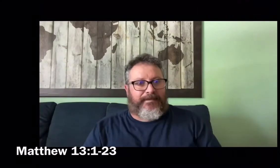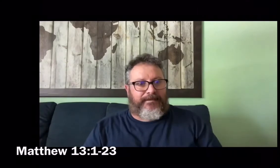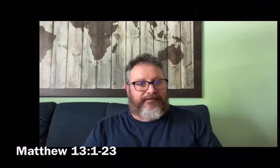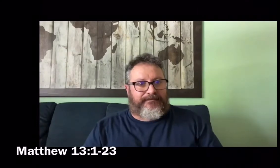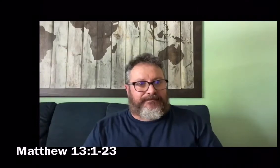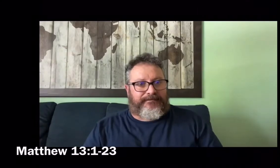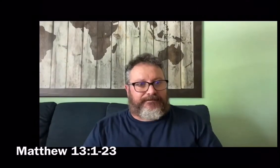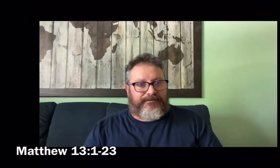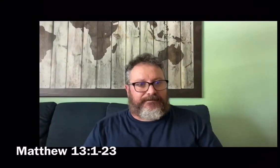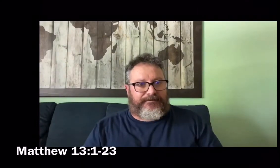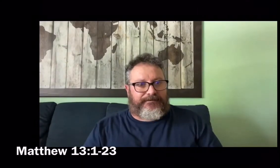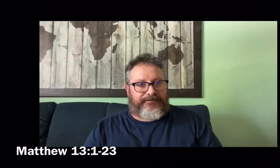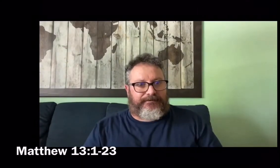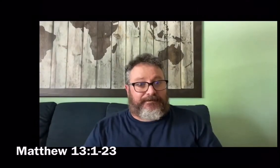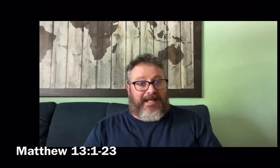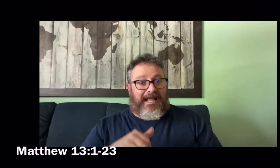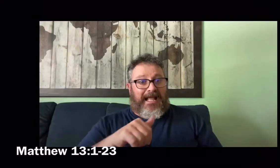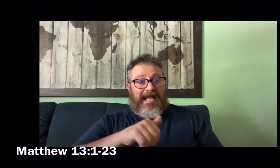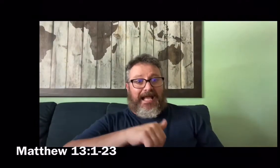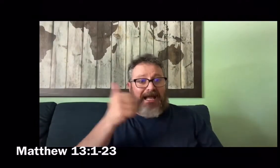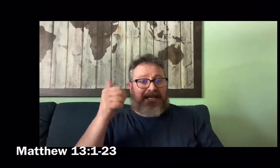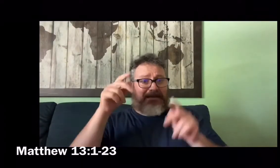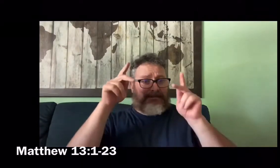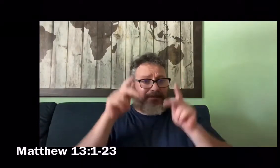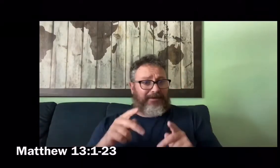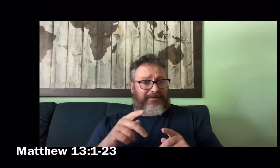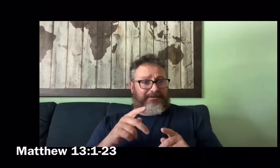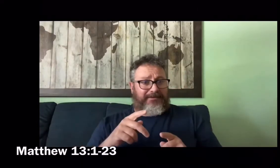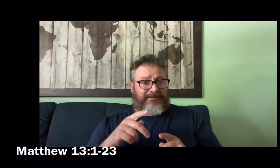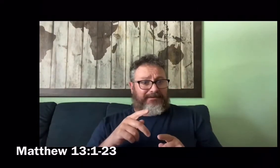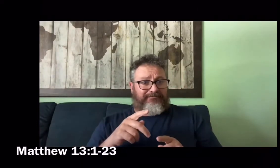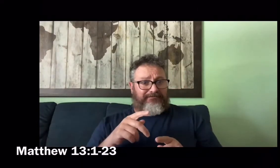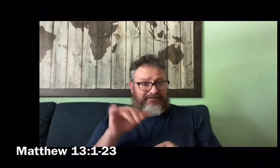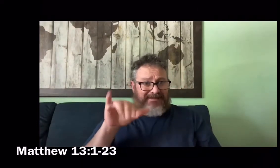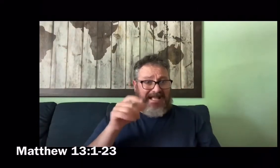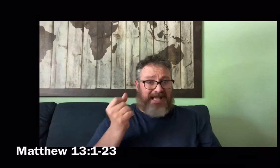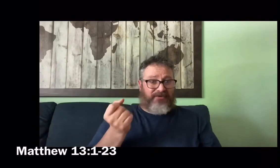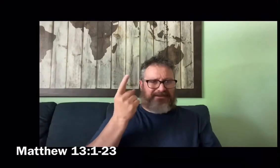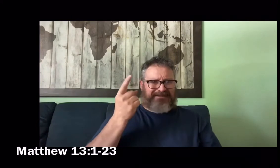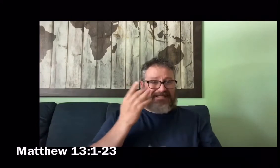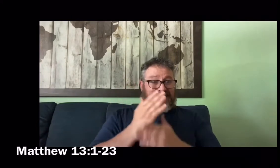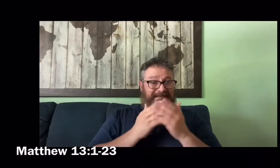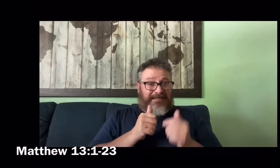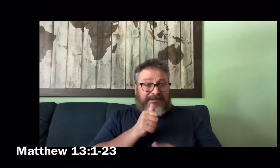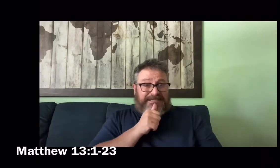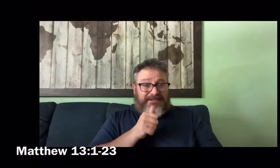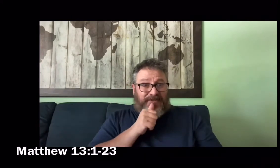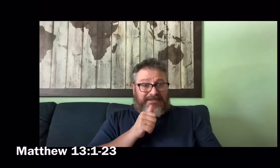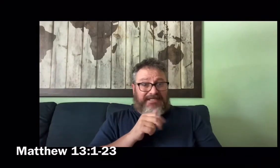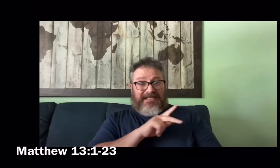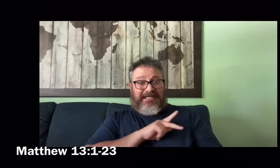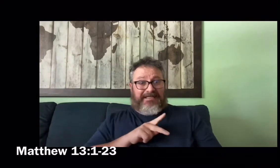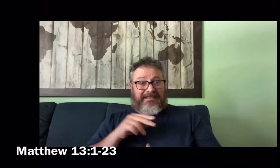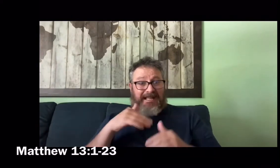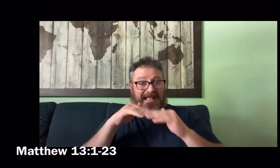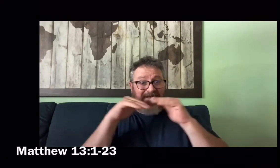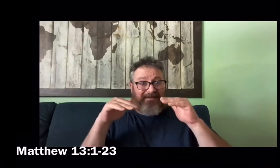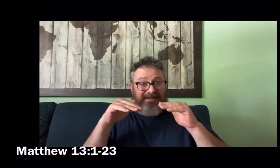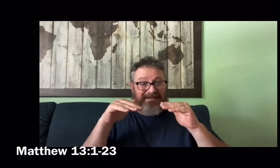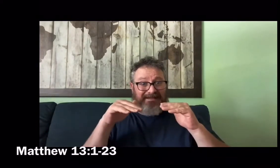but to them it has not been granted. to anyone who has more will be given